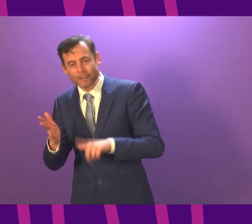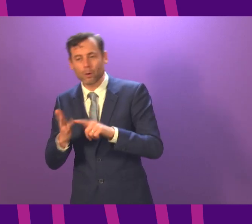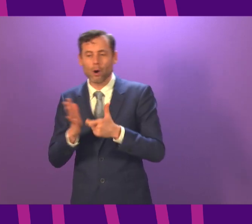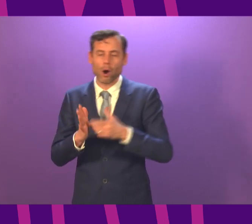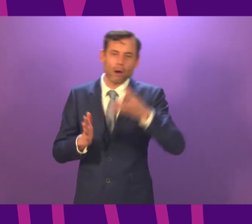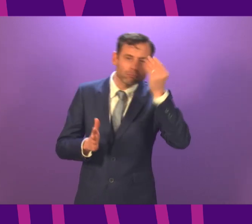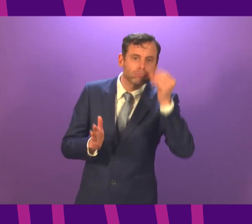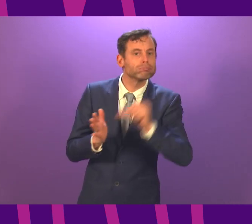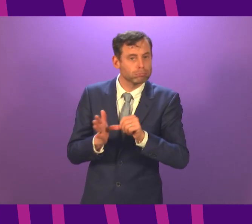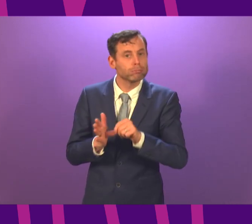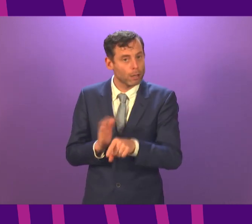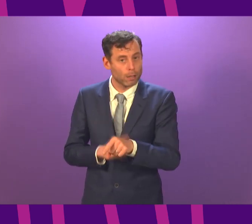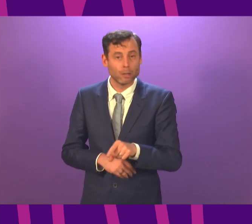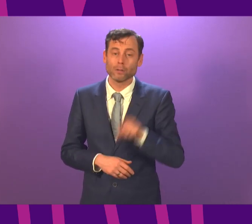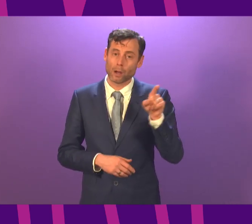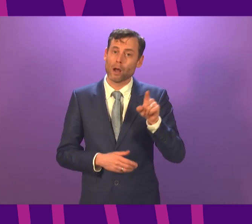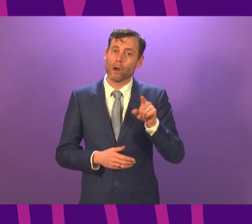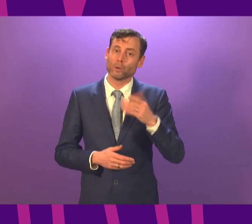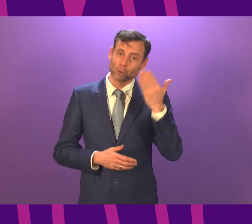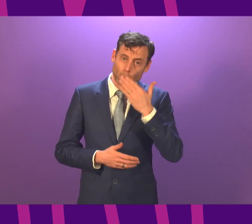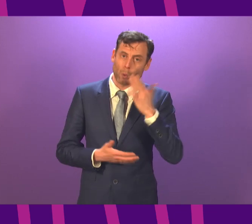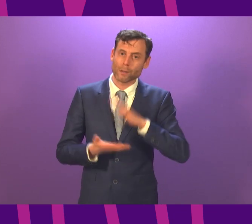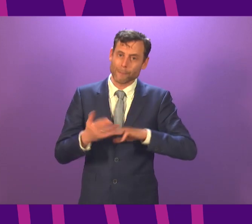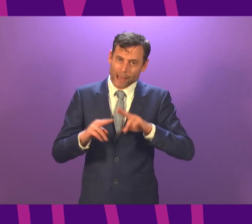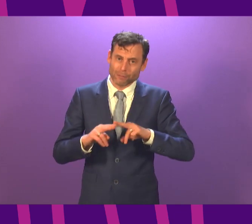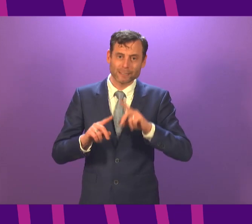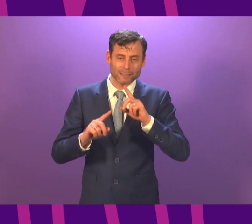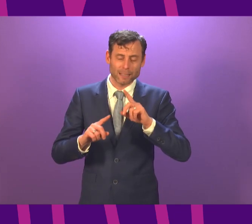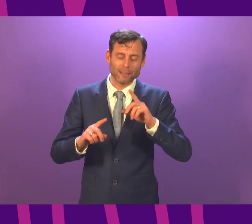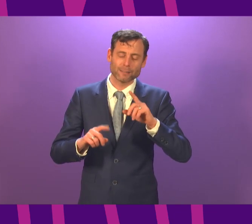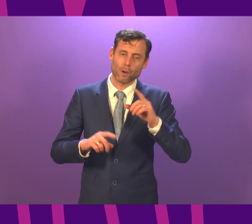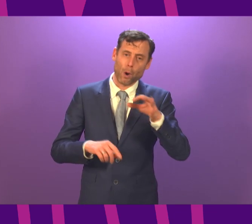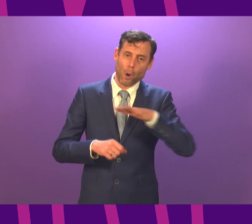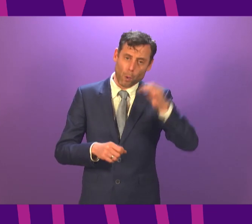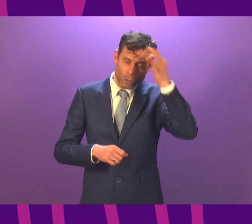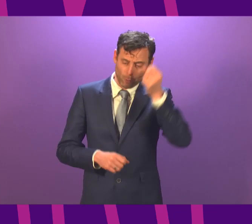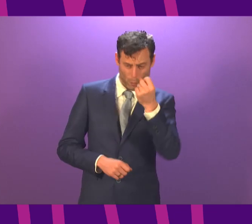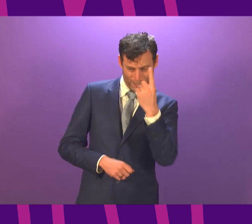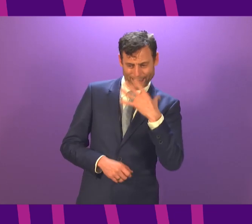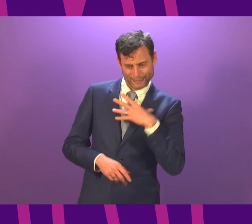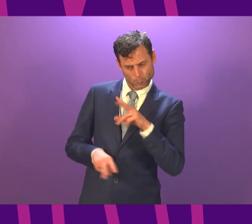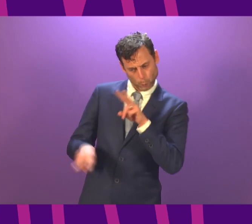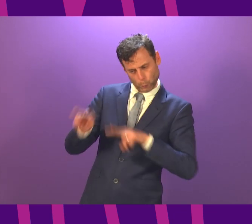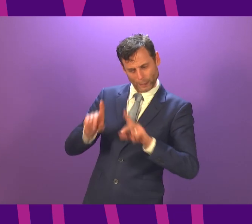important. I know that schools and local authorities are very cognisant of that. Bruce Crawford to be followed by Liz Smith.